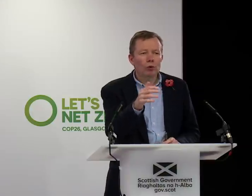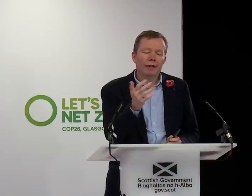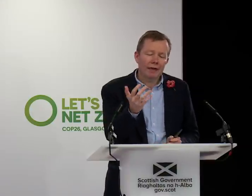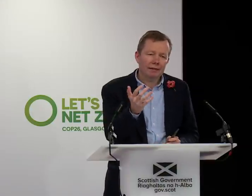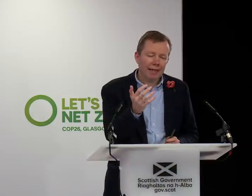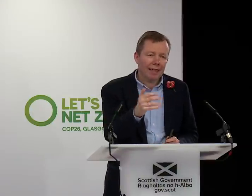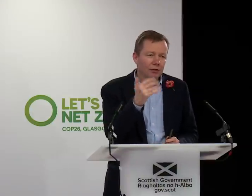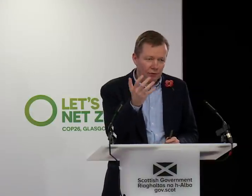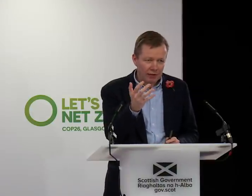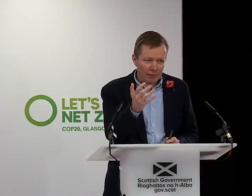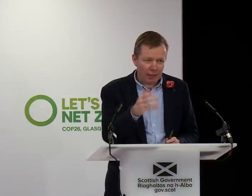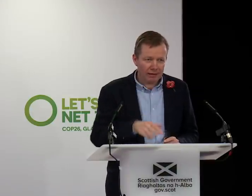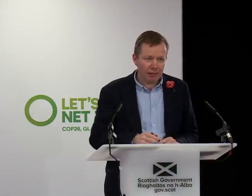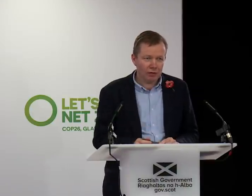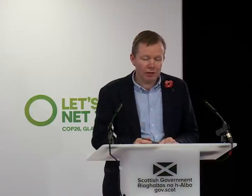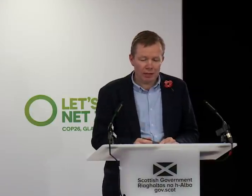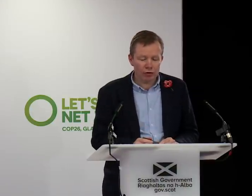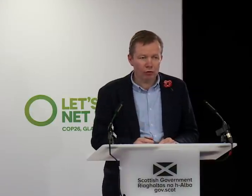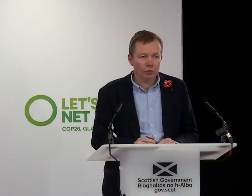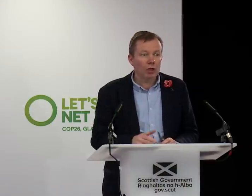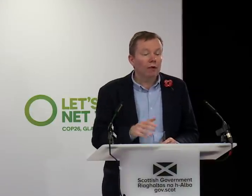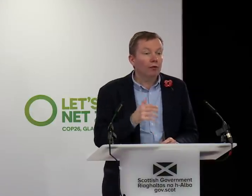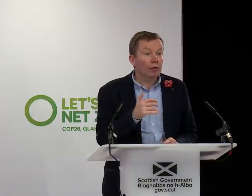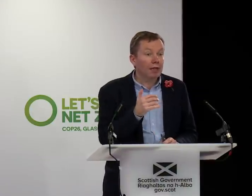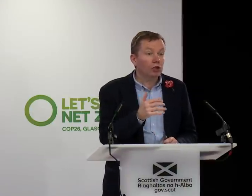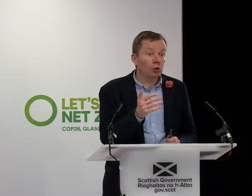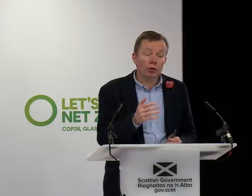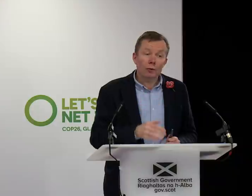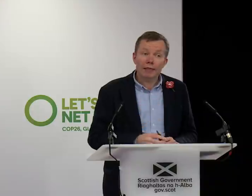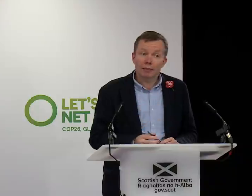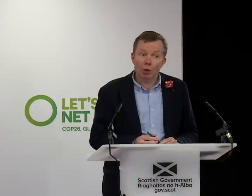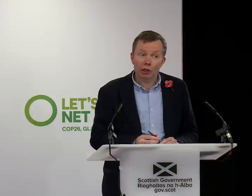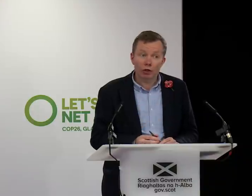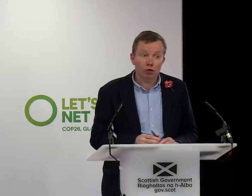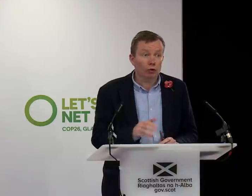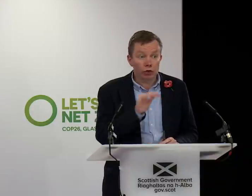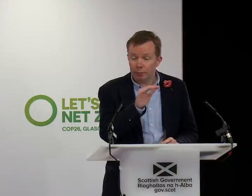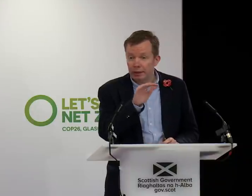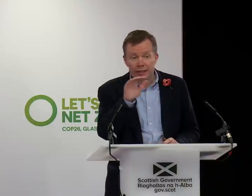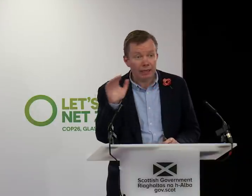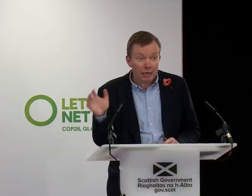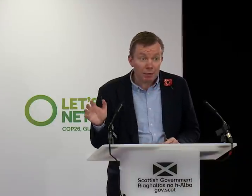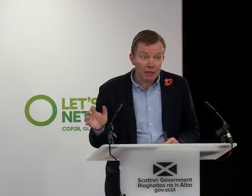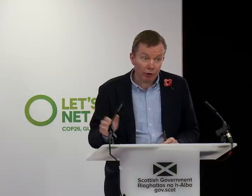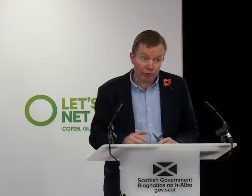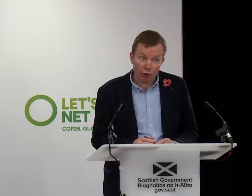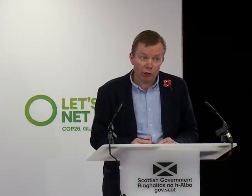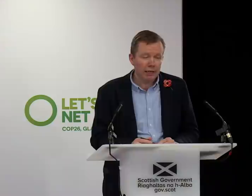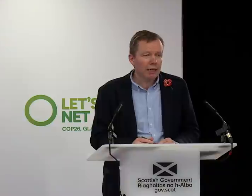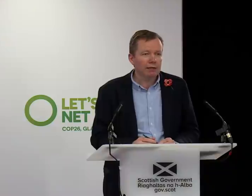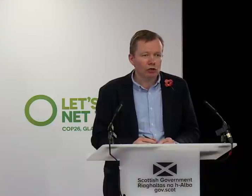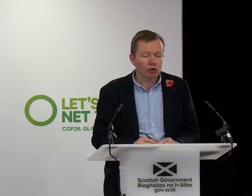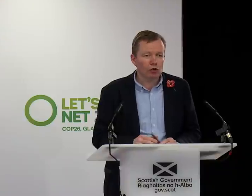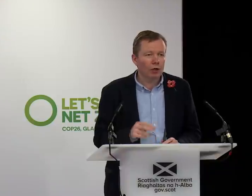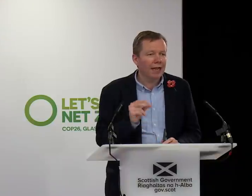go, the harder it gets. We've said that many times in these rooms for the next two or three weeks. The modelling shows stability and maybe even a fall.